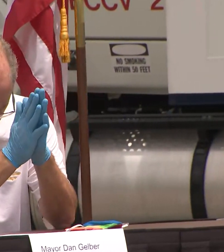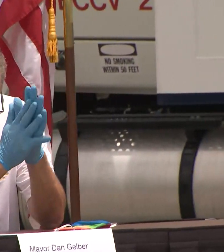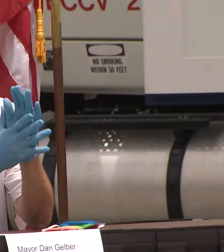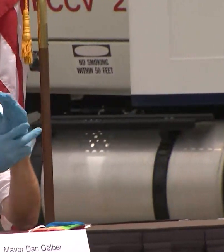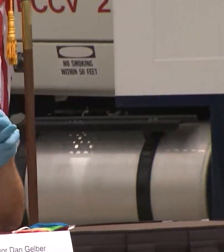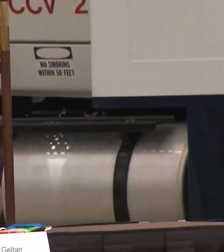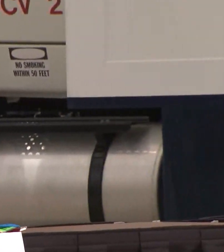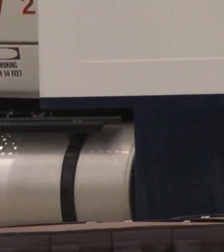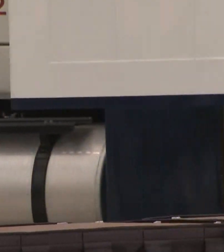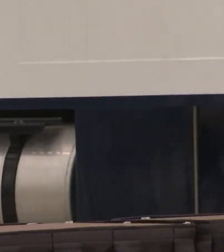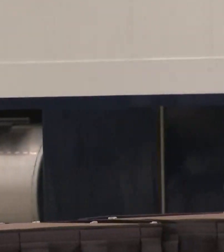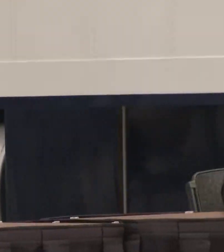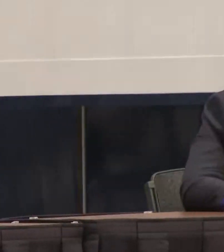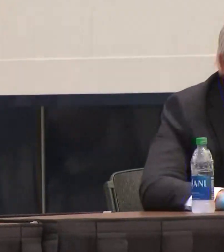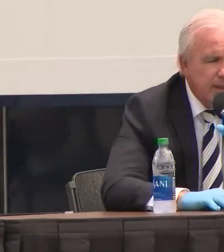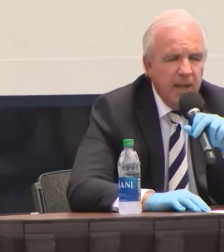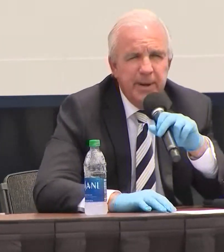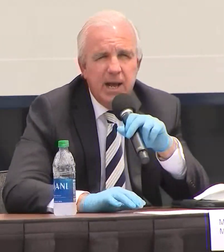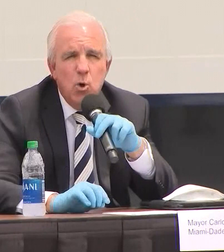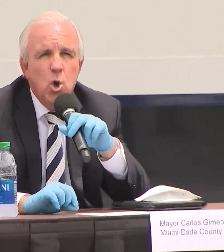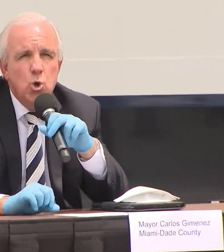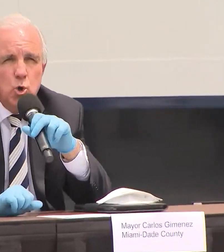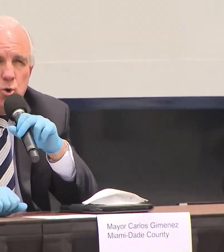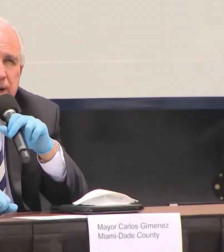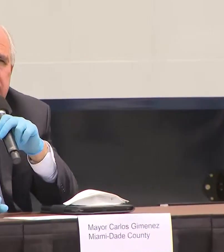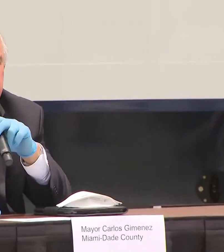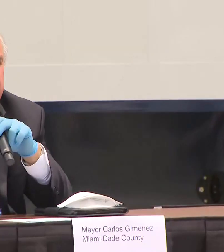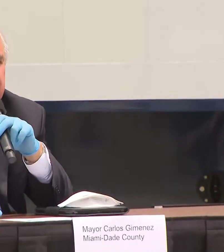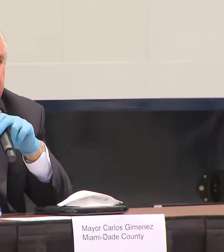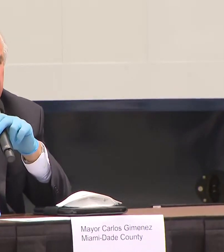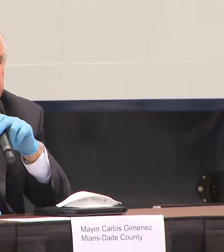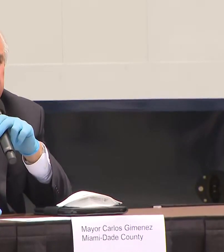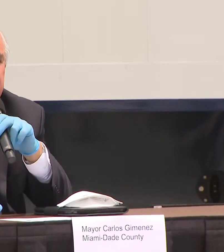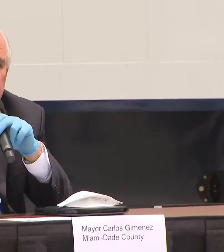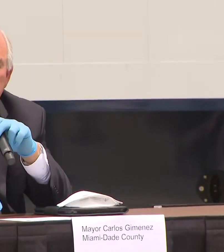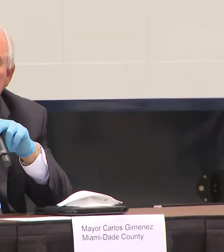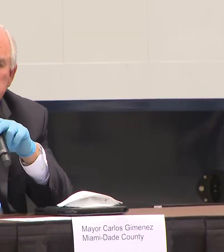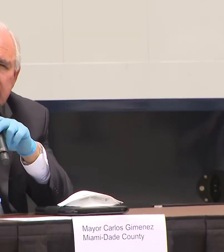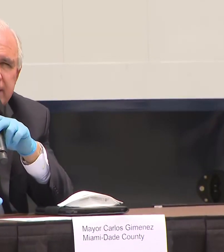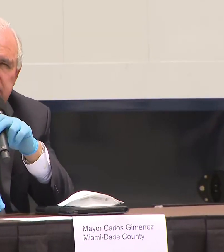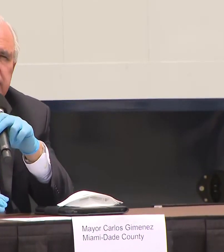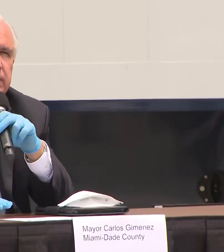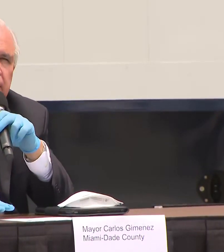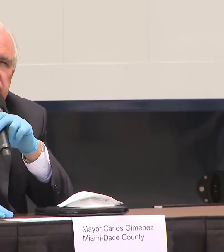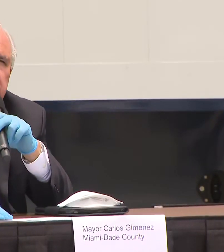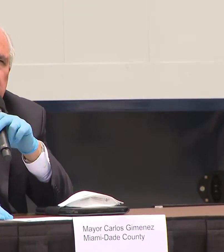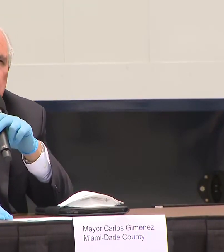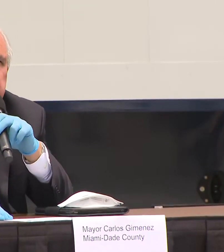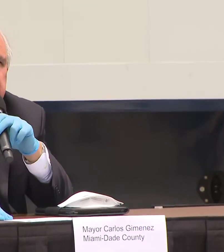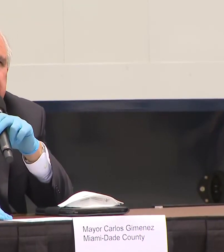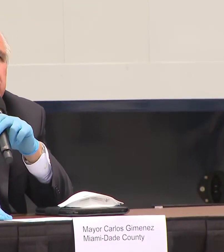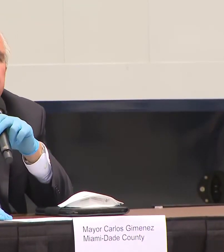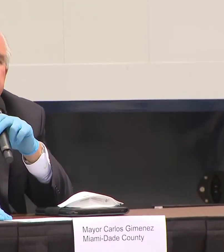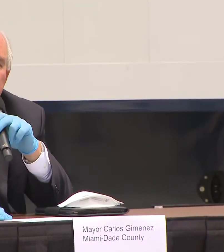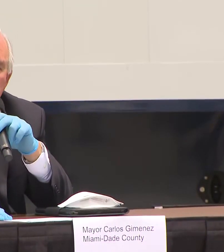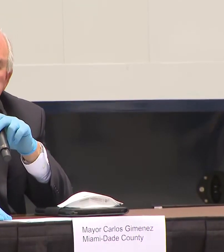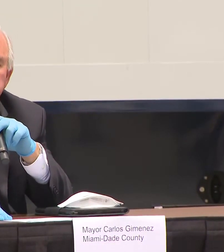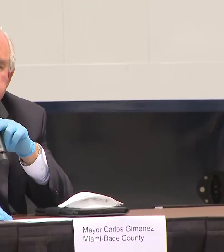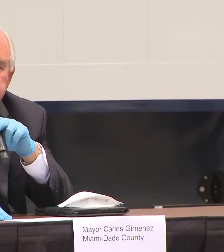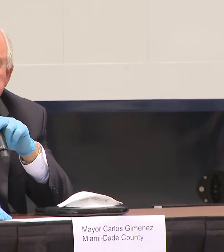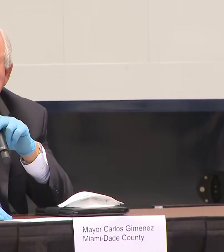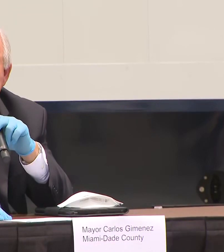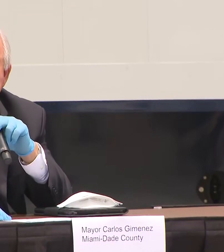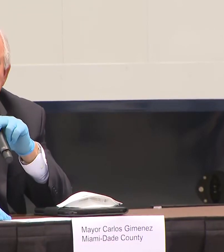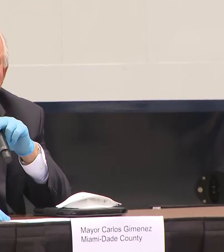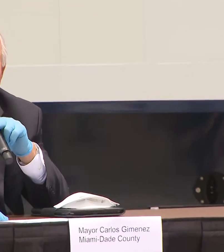with COVID-19. Esperamos no nunca que tenemos que usar este este hospital tenemos